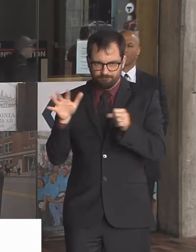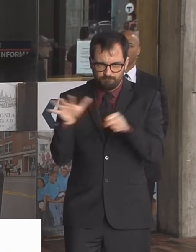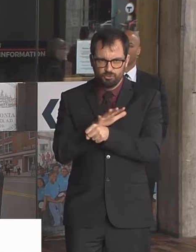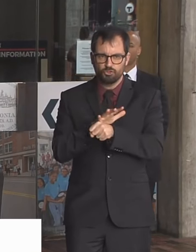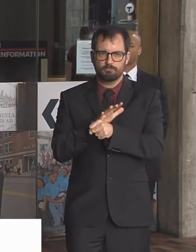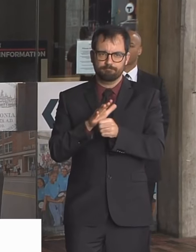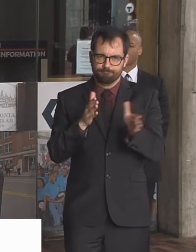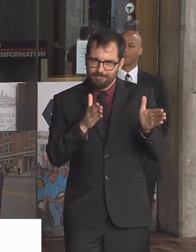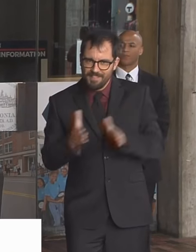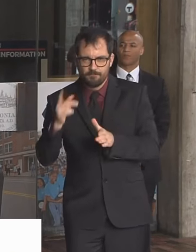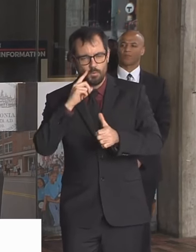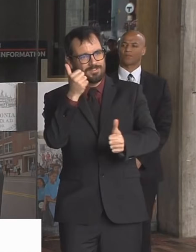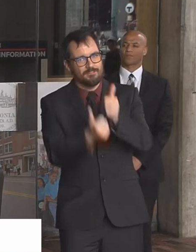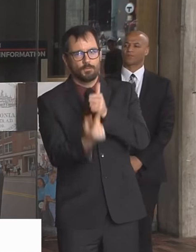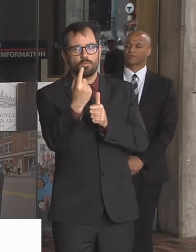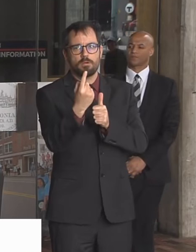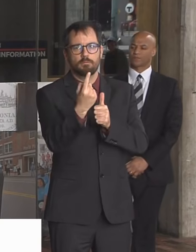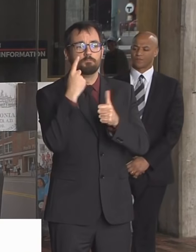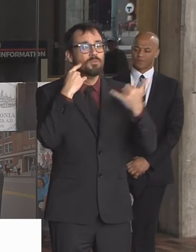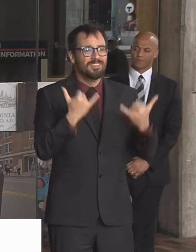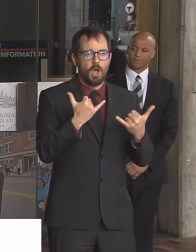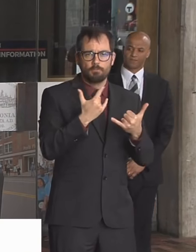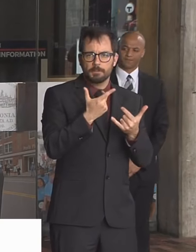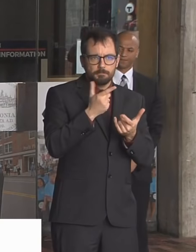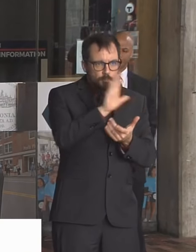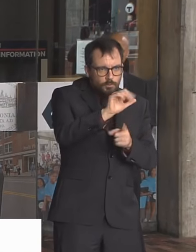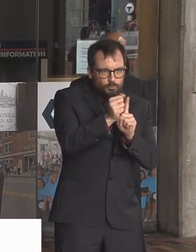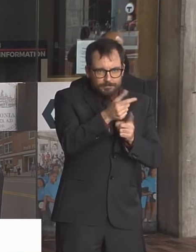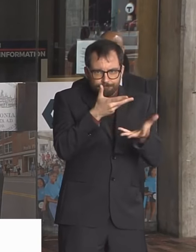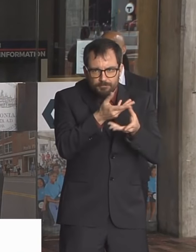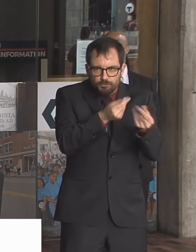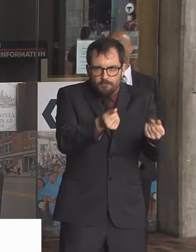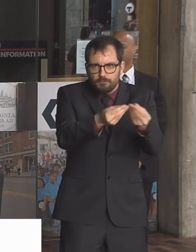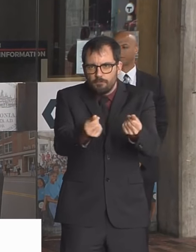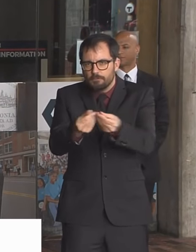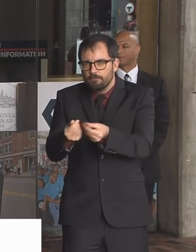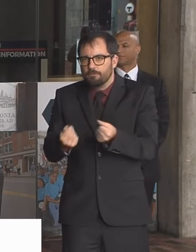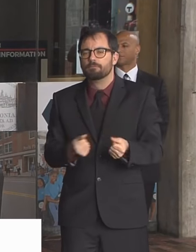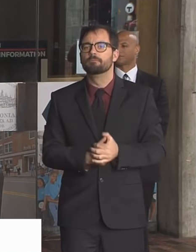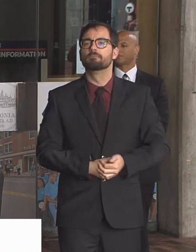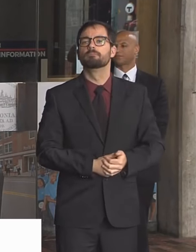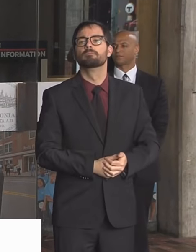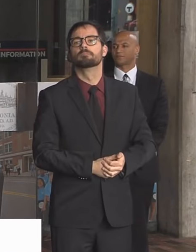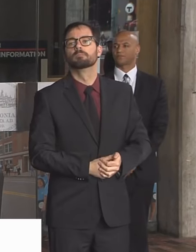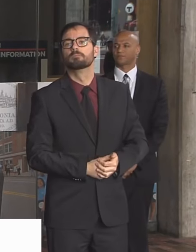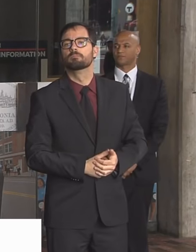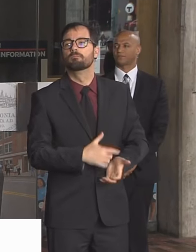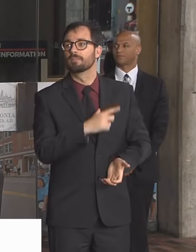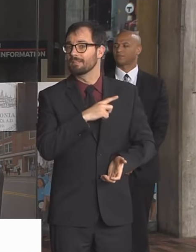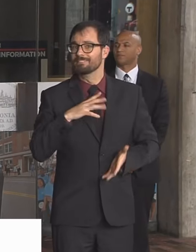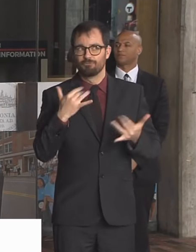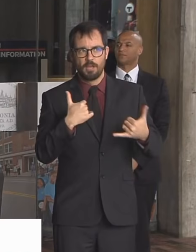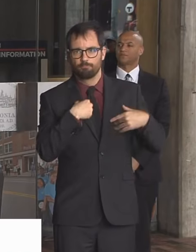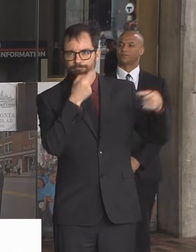relationship with their own state representative or the state senator or the city councilor. If you have your relationship there and you want to call them as well, we are